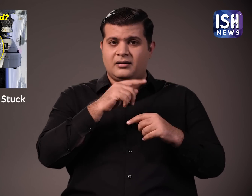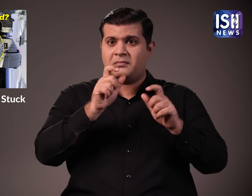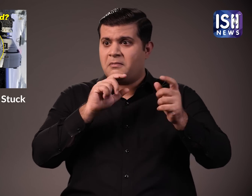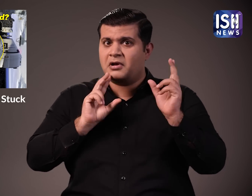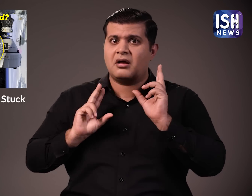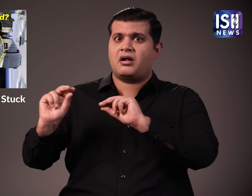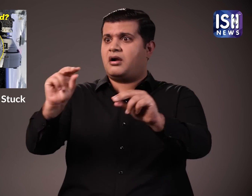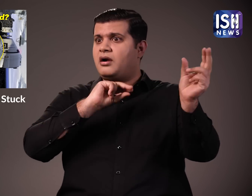back.